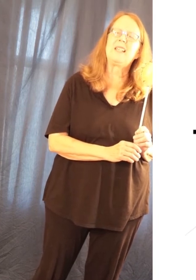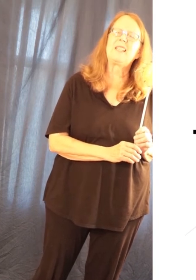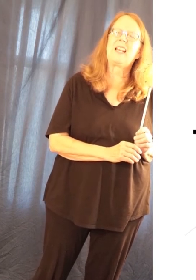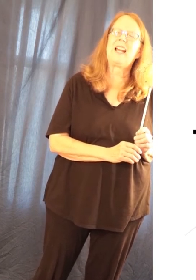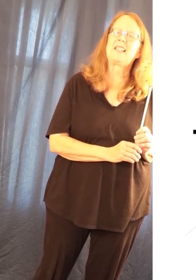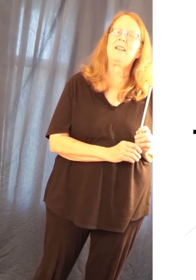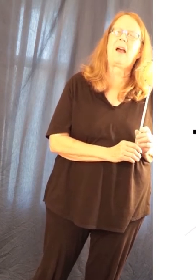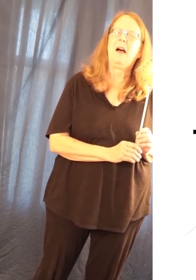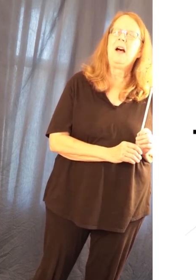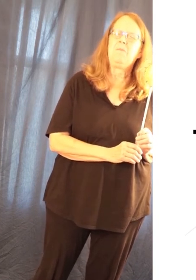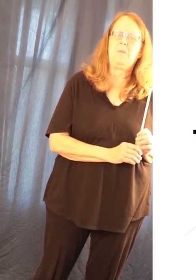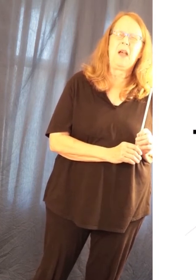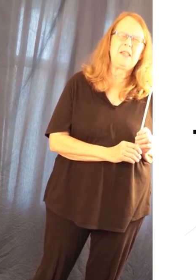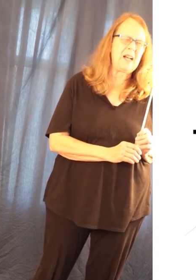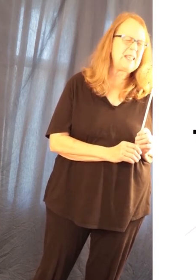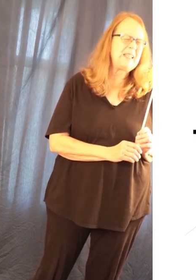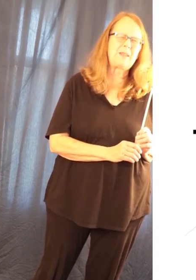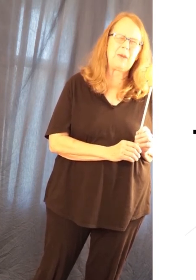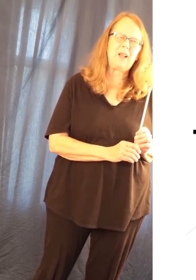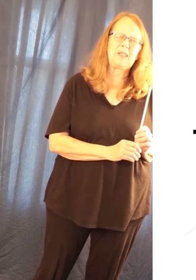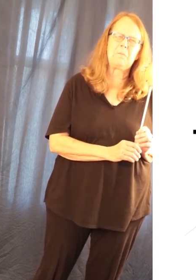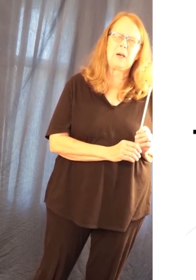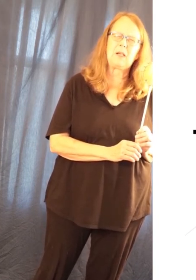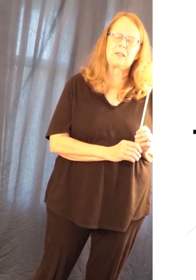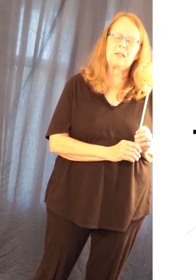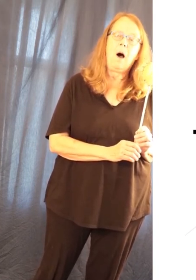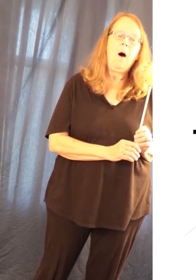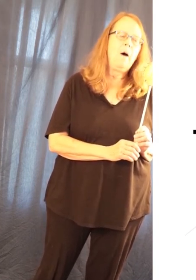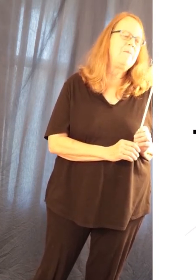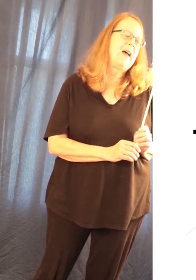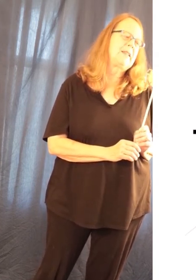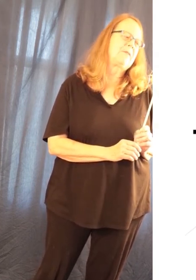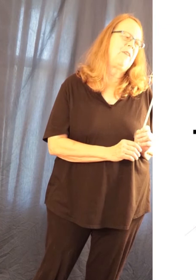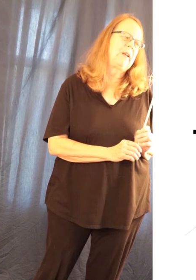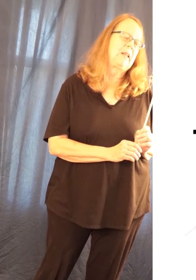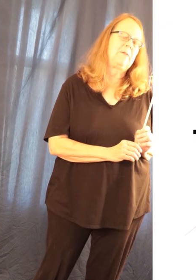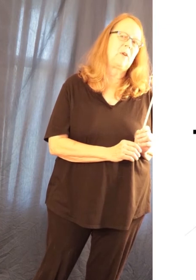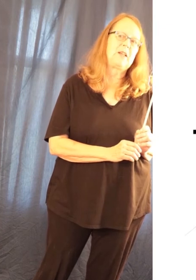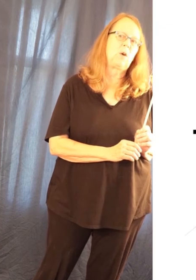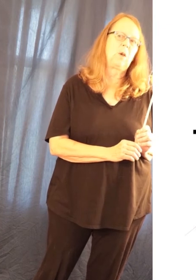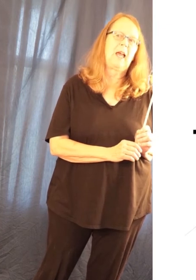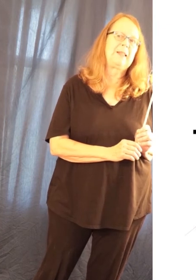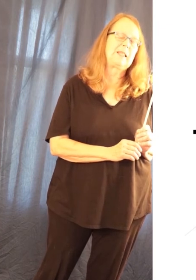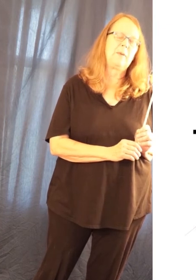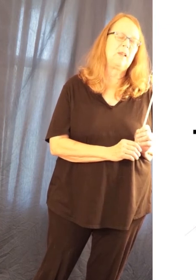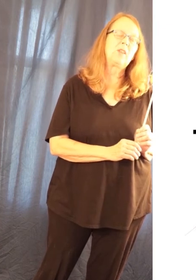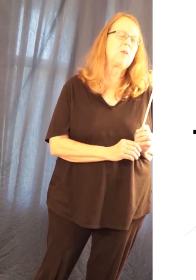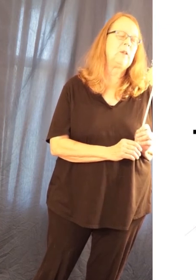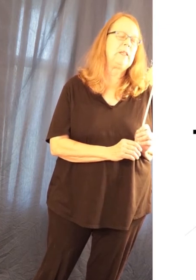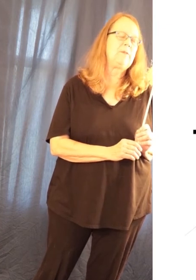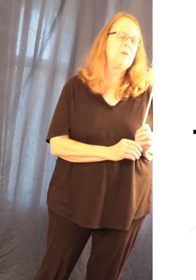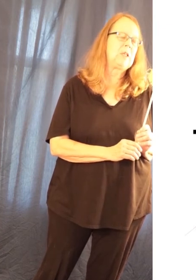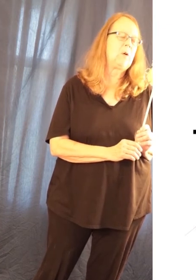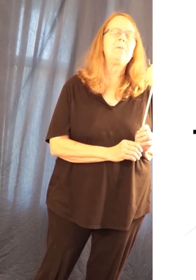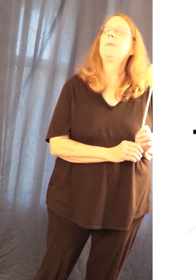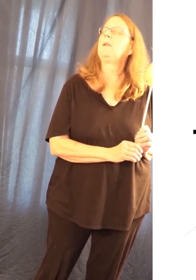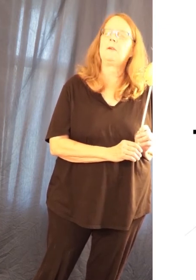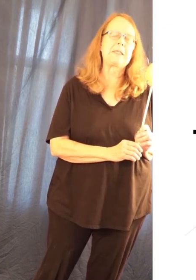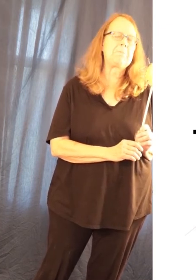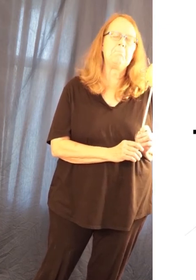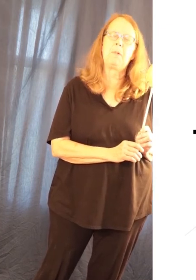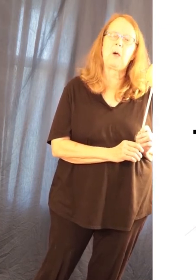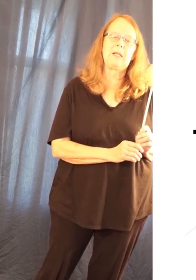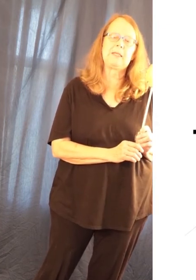substance that has a yucky smell to bugs. That's very clever. They don't like the smell, so they'll leave you alone.